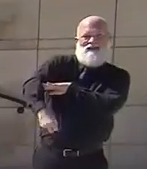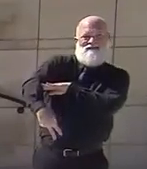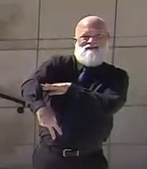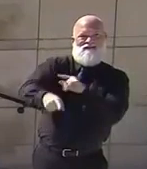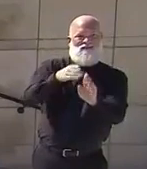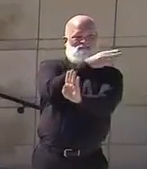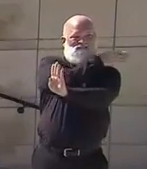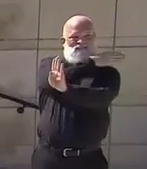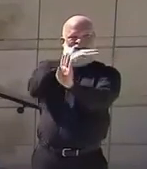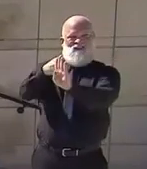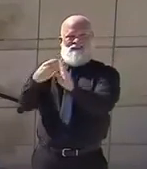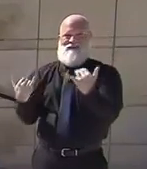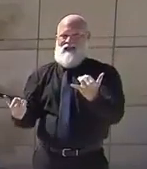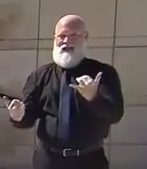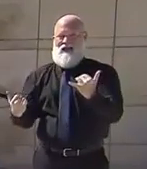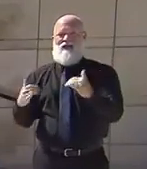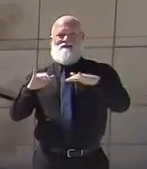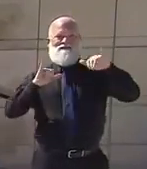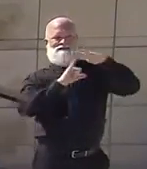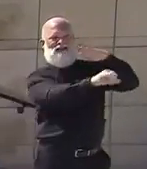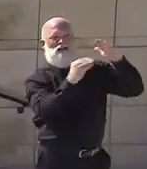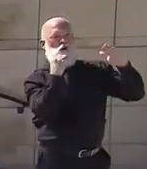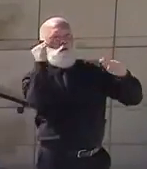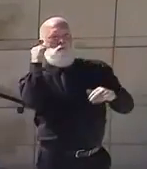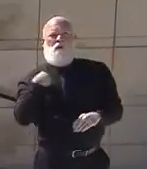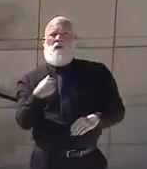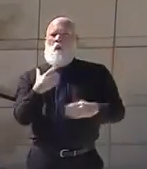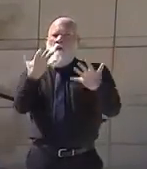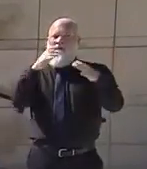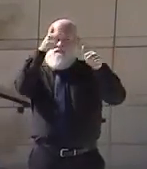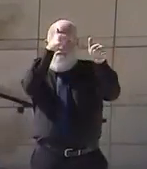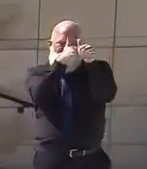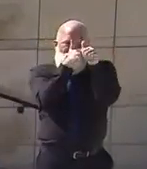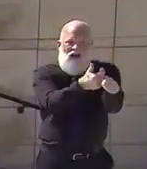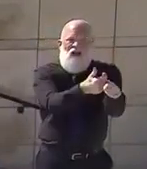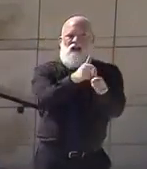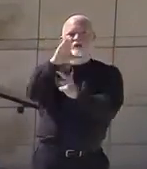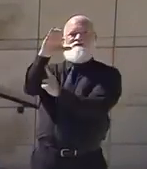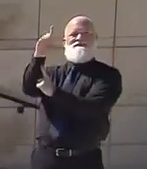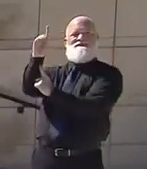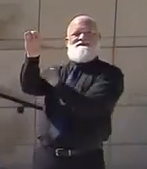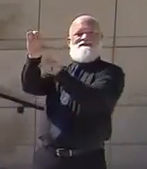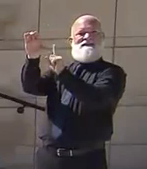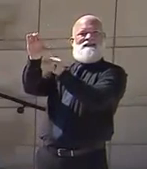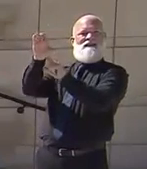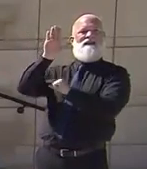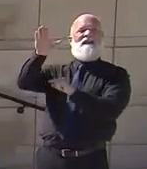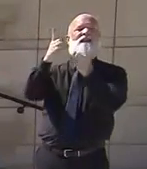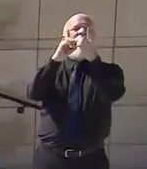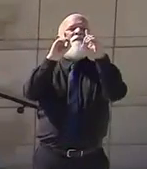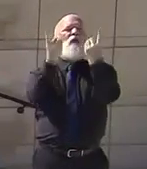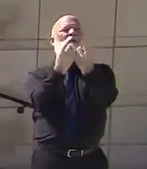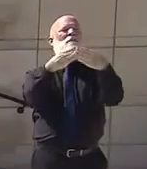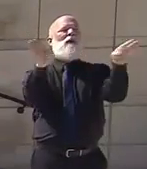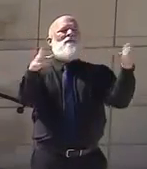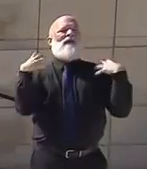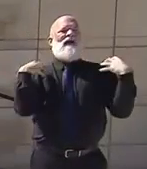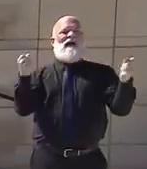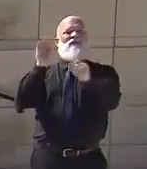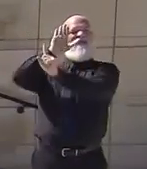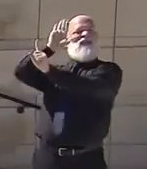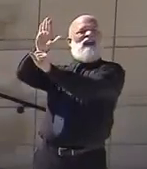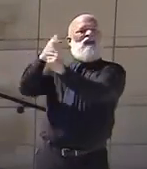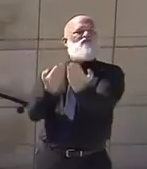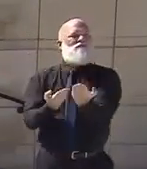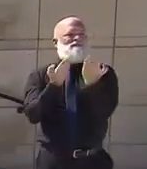to follow CDC and DPH guidance by sheltering in place as often as you can. Limit